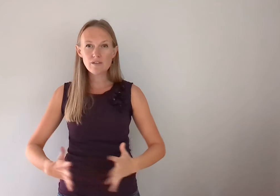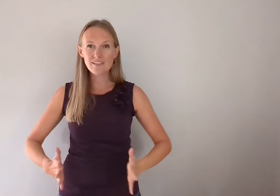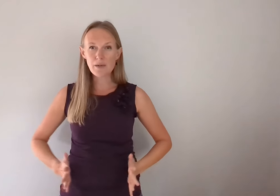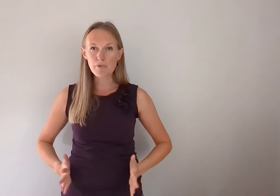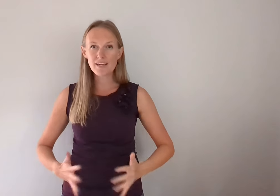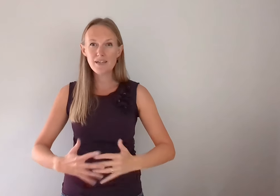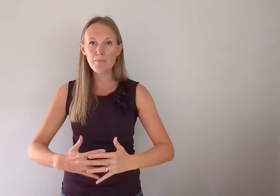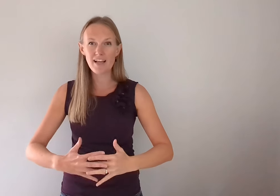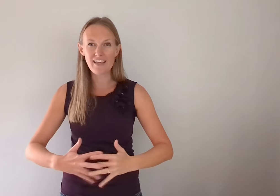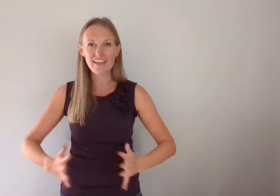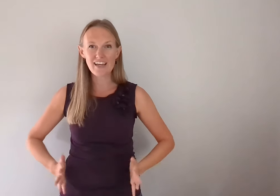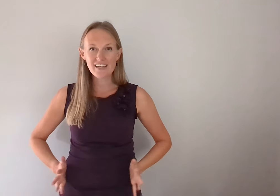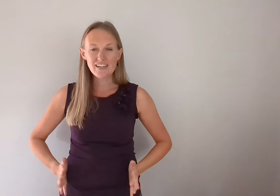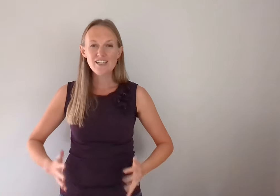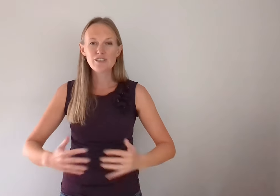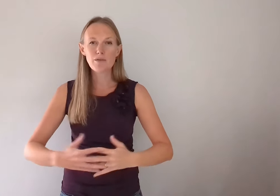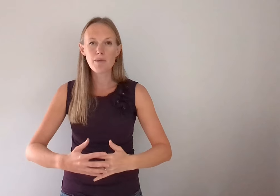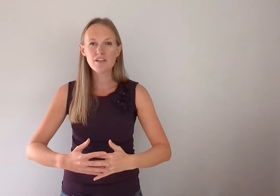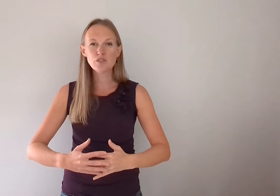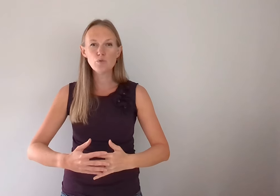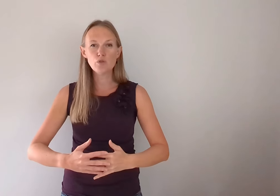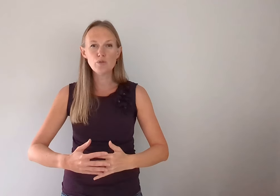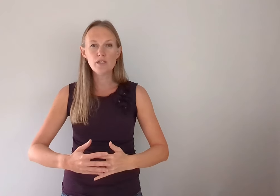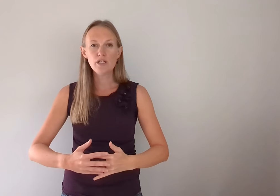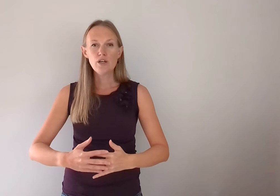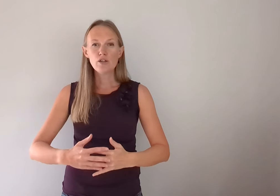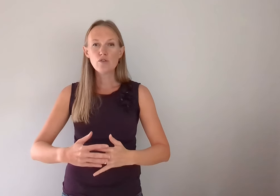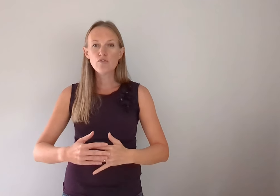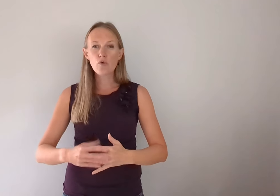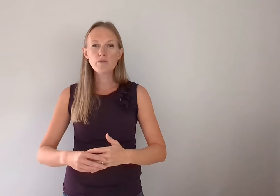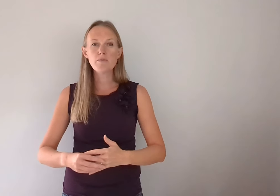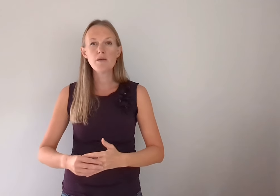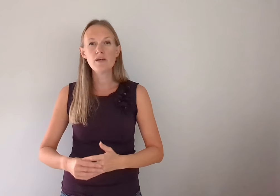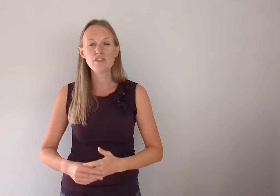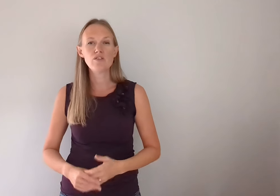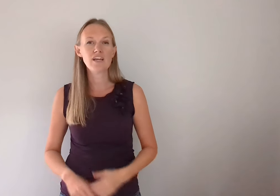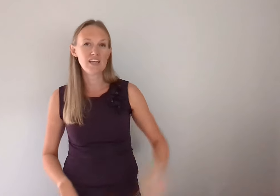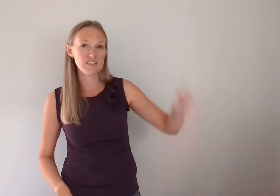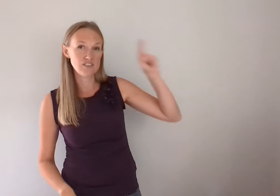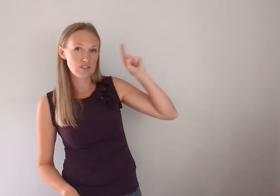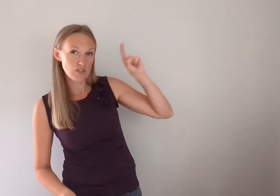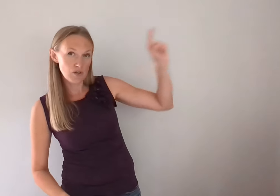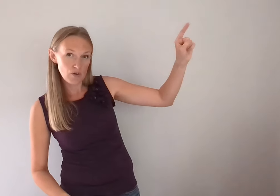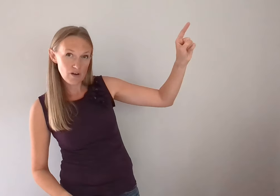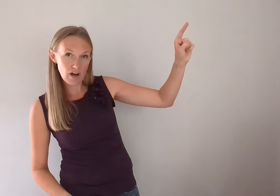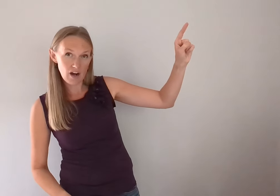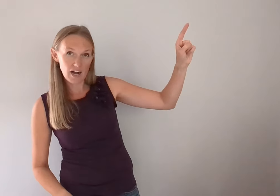like a pregnant belly. Okay, so in my mother's womb, you formed me with your hands. You, God,